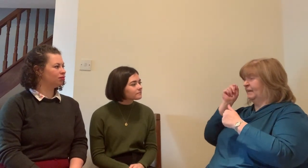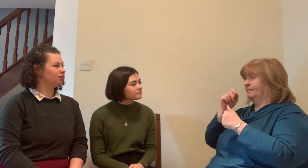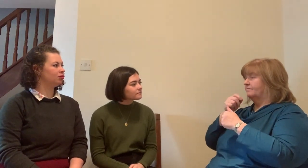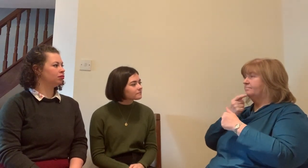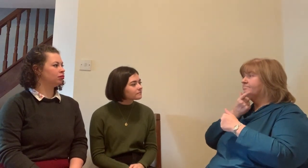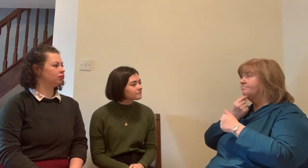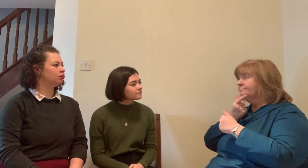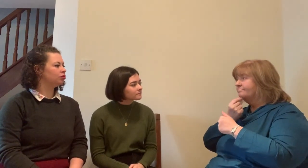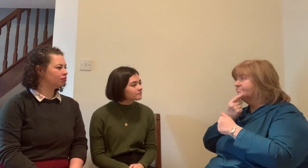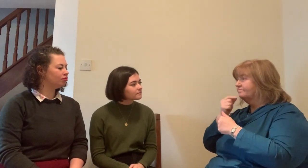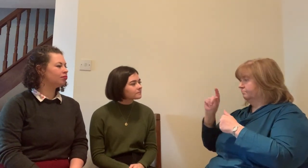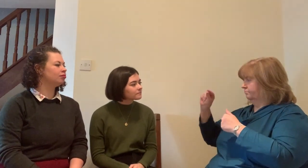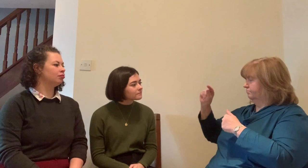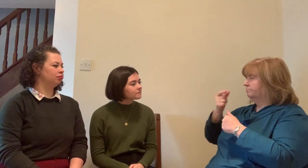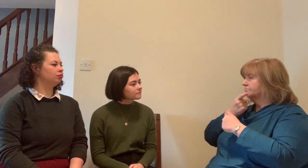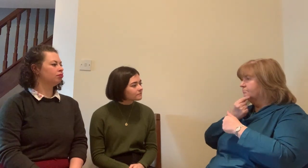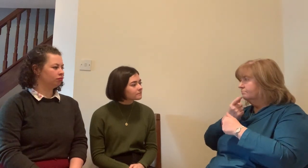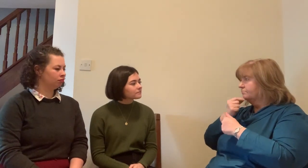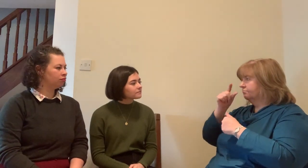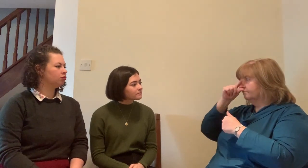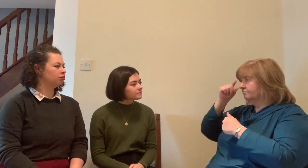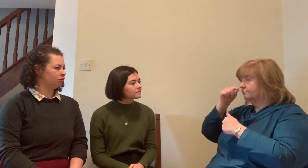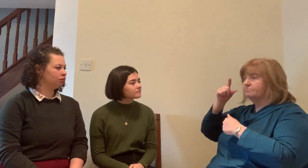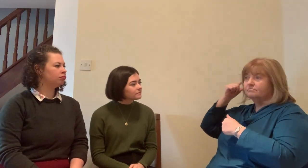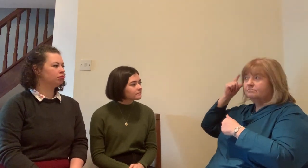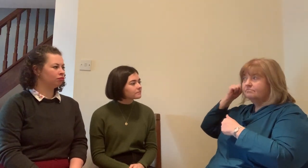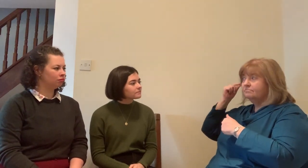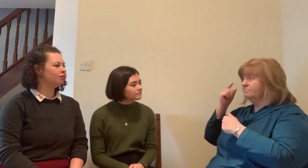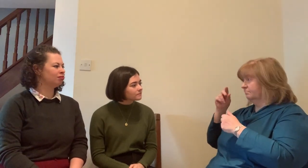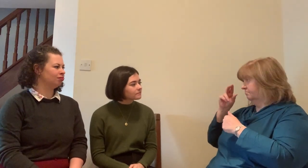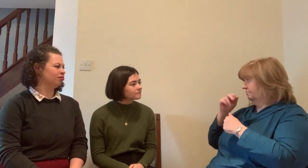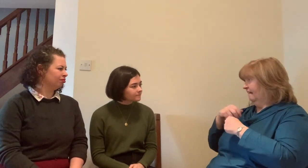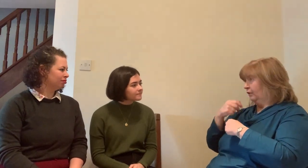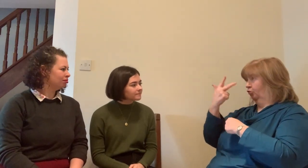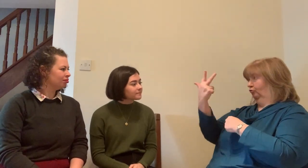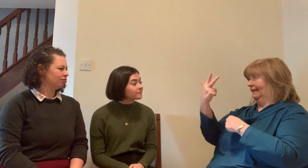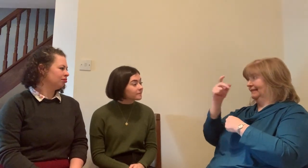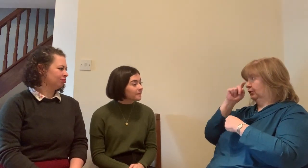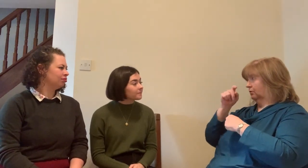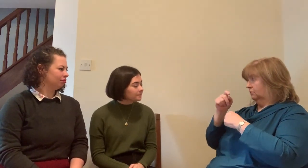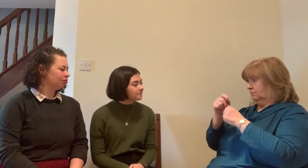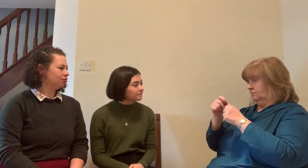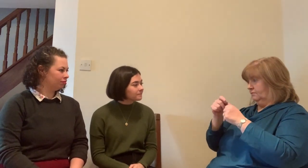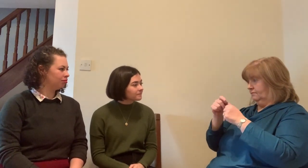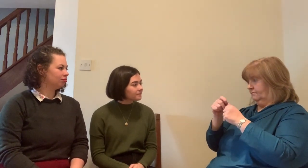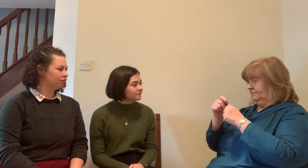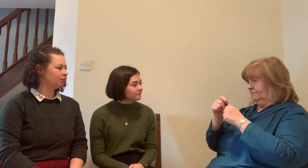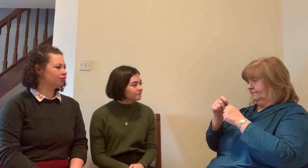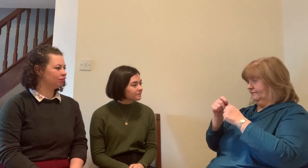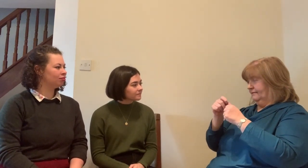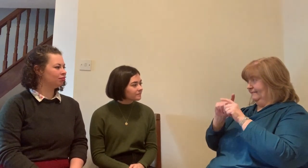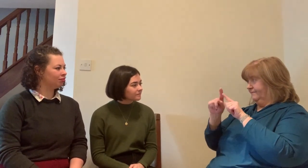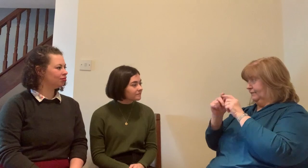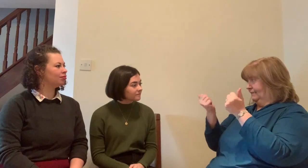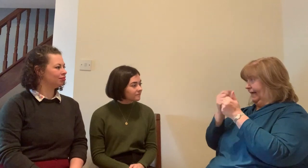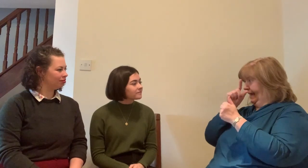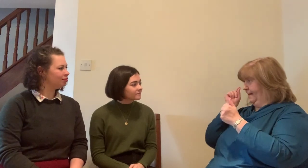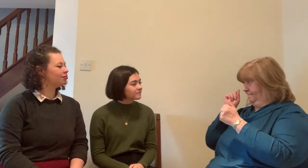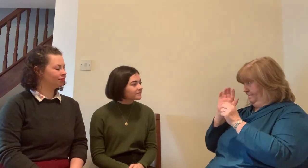I have a deaf brother I've been to deaf school I've you know grown up in the deaf community very rarely would I have